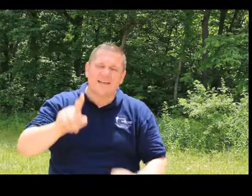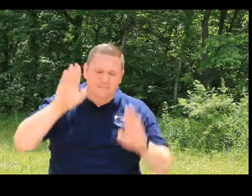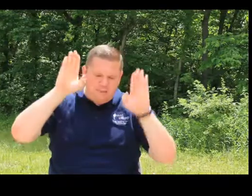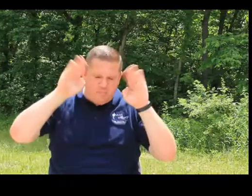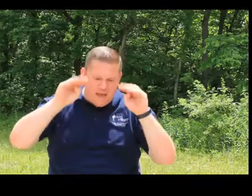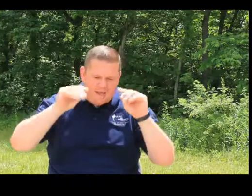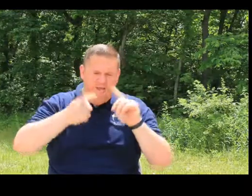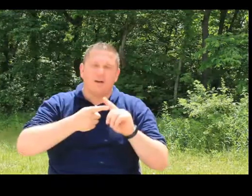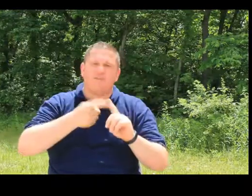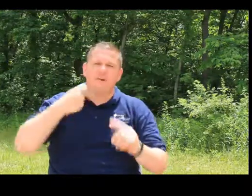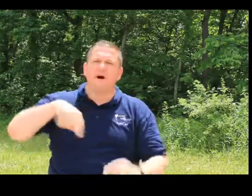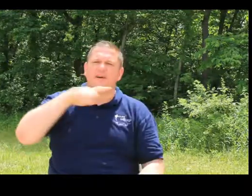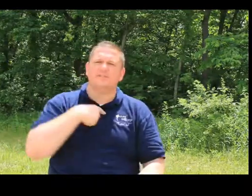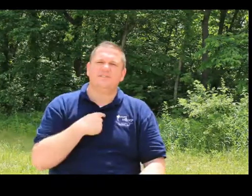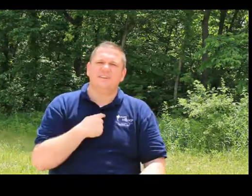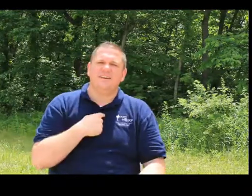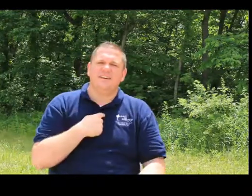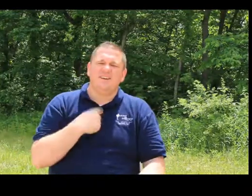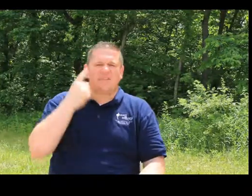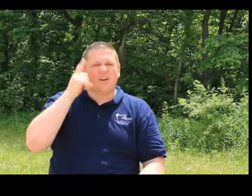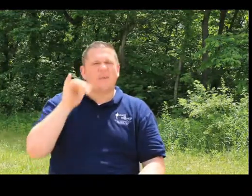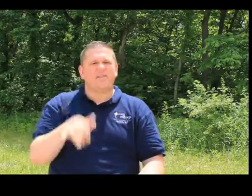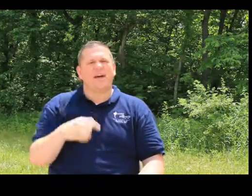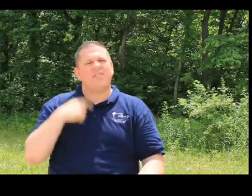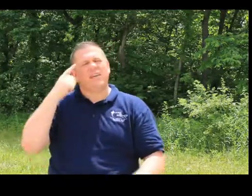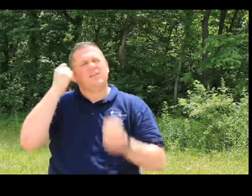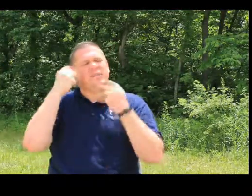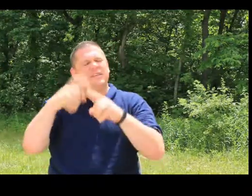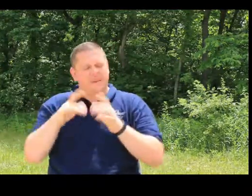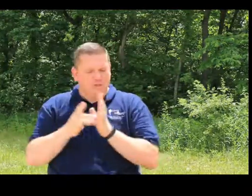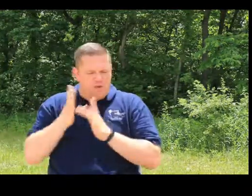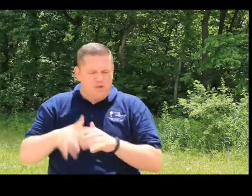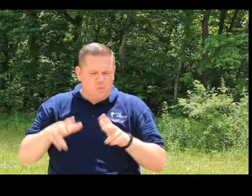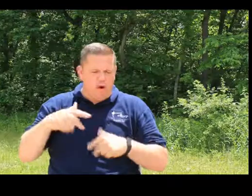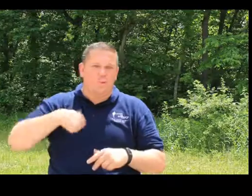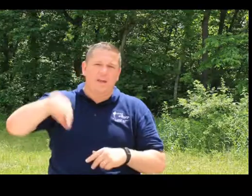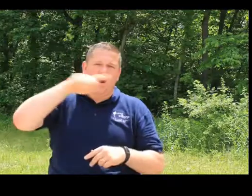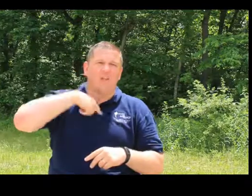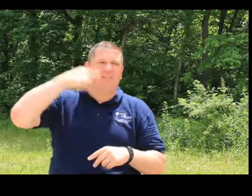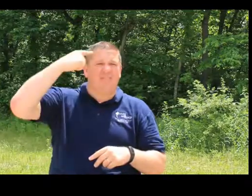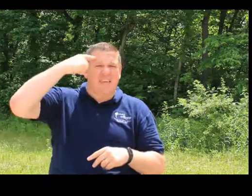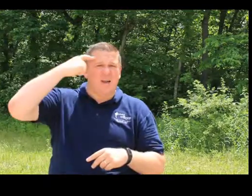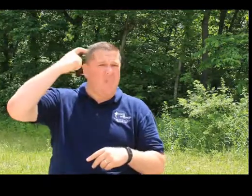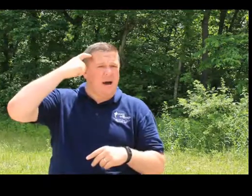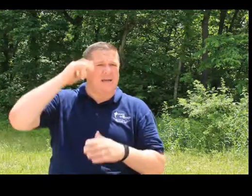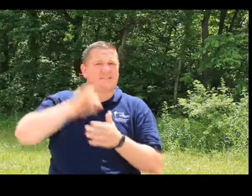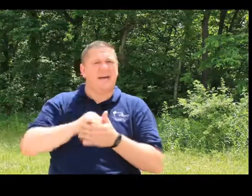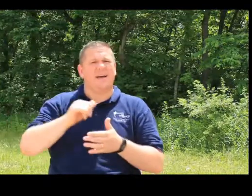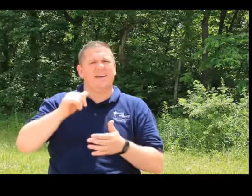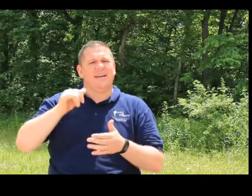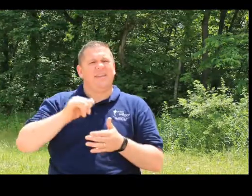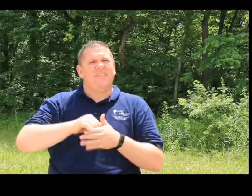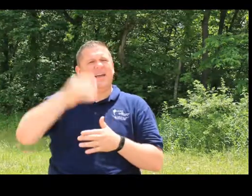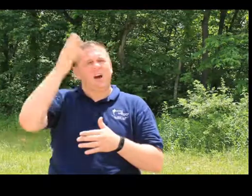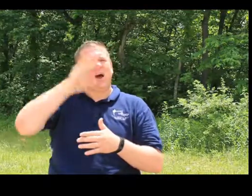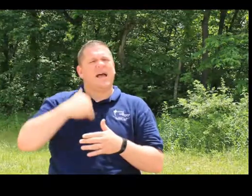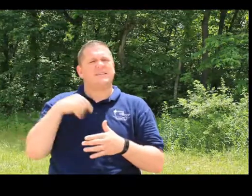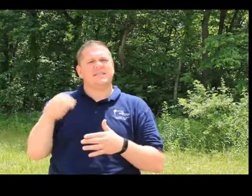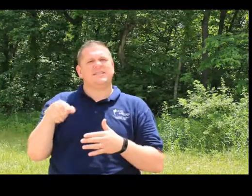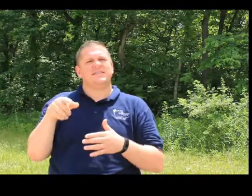expect from us. You ever thought about that? I think so many times in the Christian walk, we all think in our minds that God has this